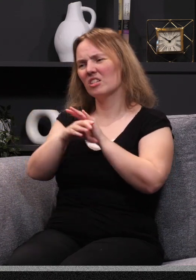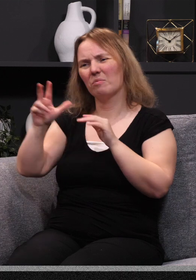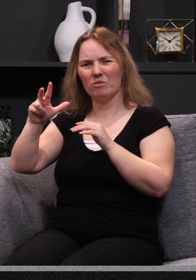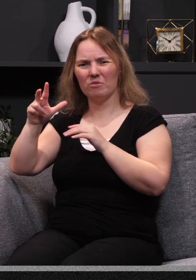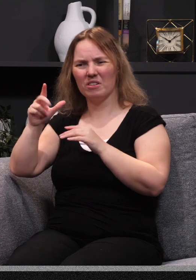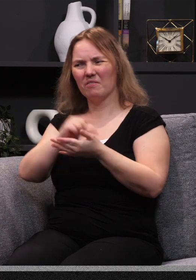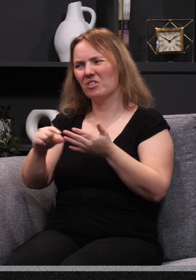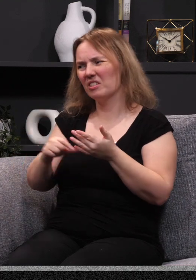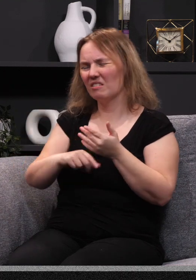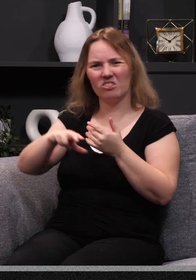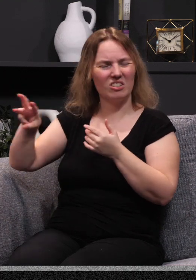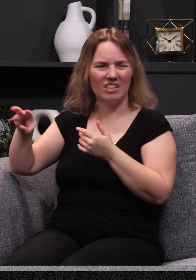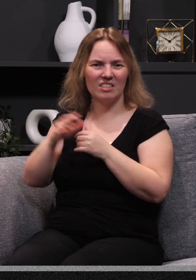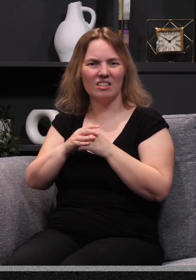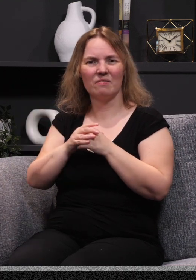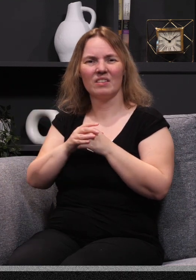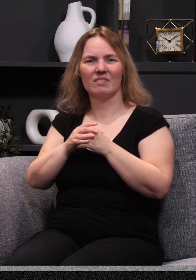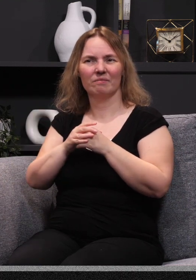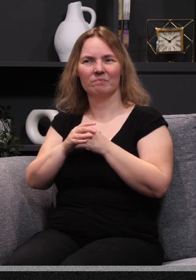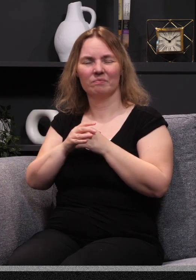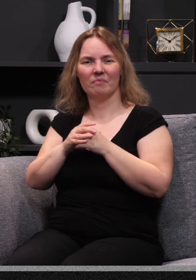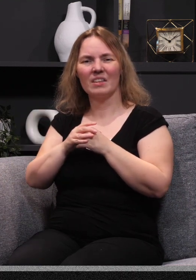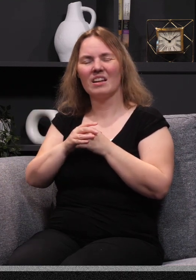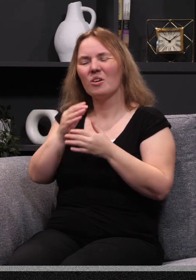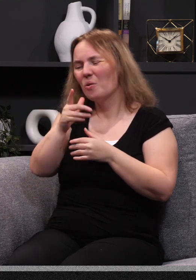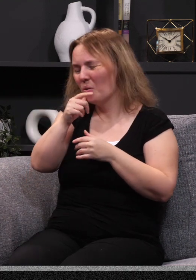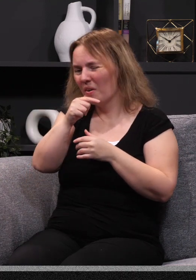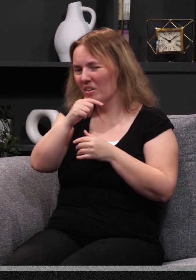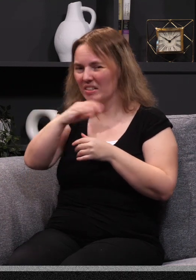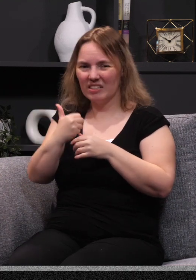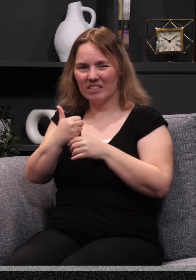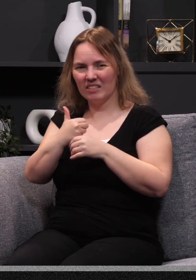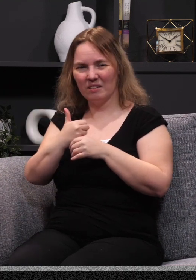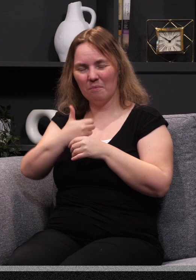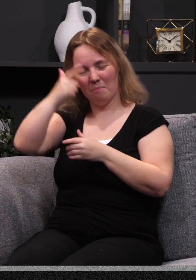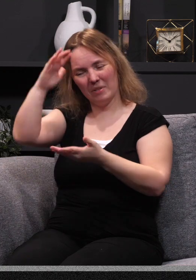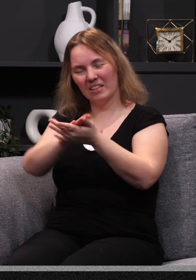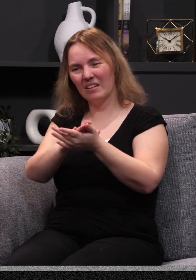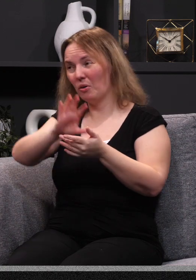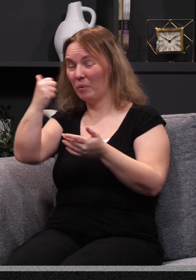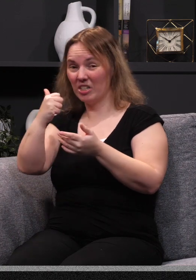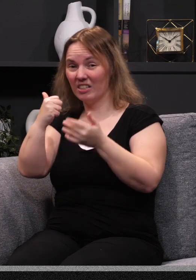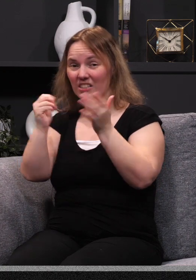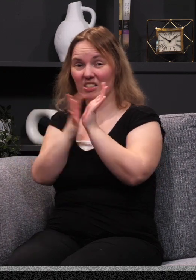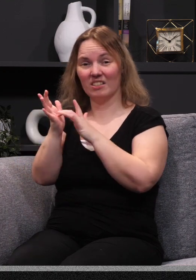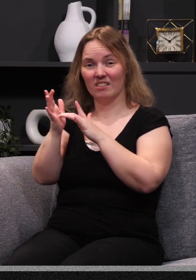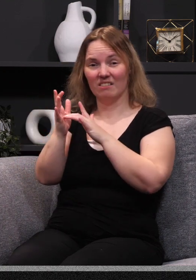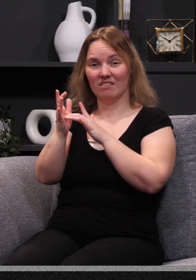That whoever believes in the Son, Jesus says, Whoever believes in me has life. Whoever does not believe in me, that is, whoever has rejected